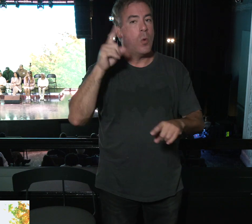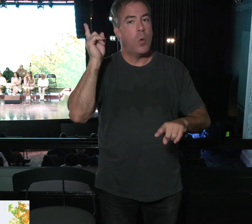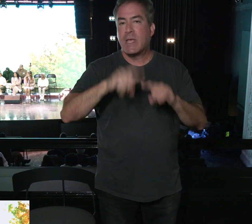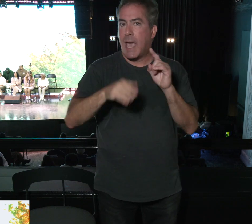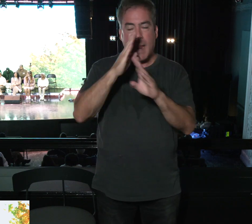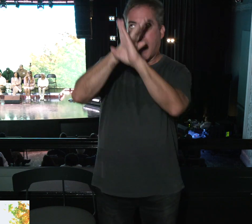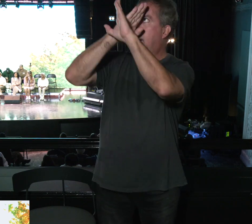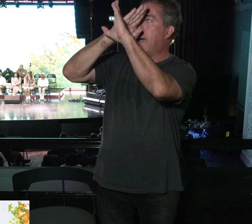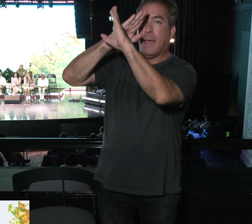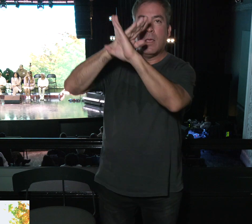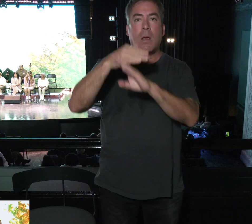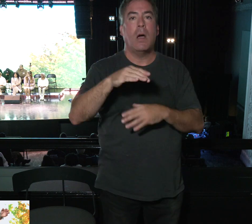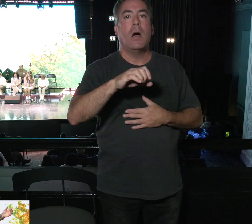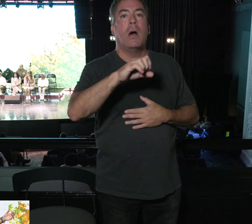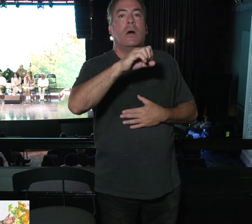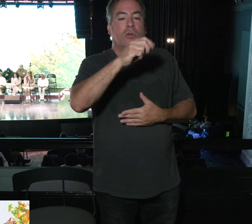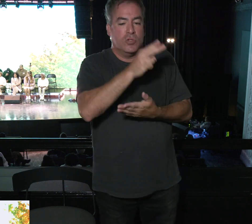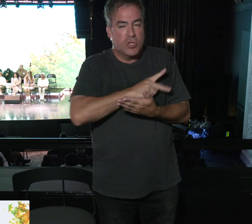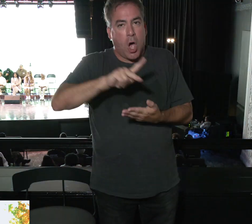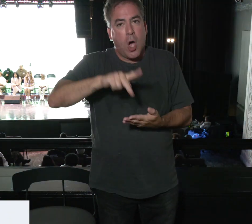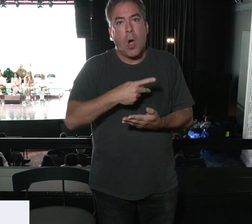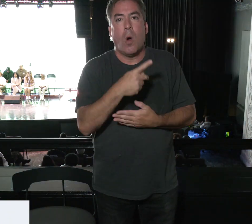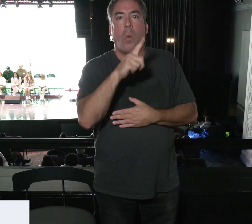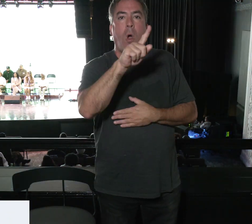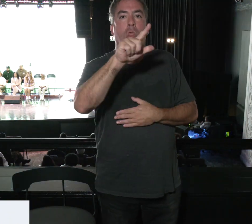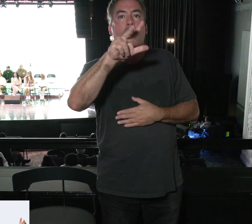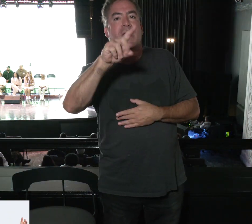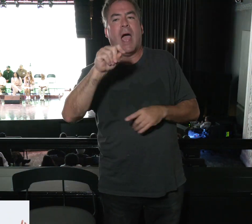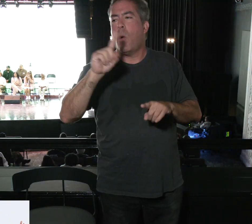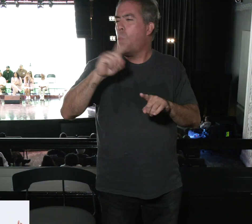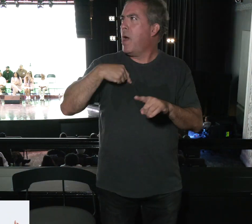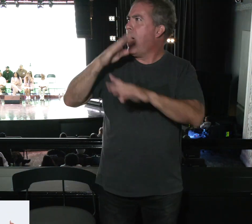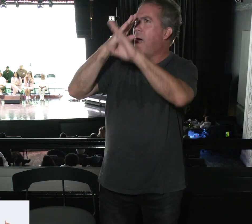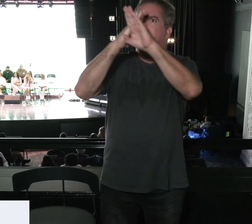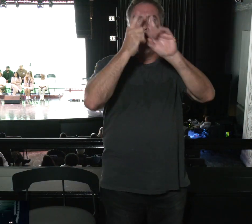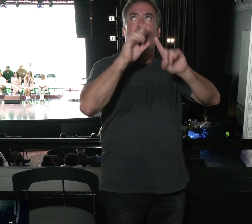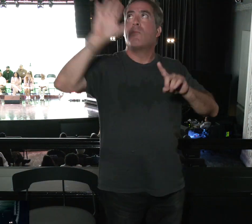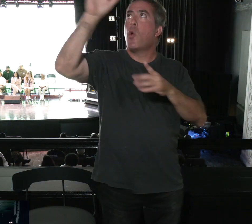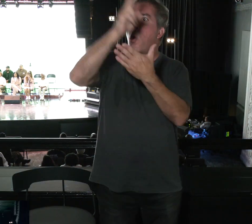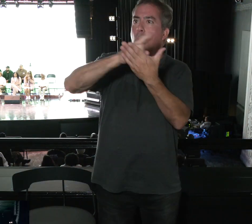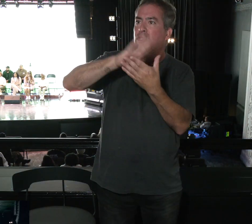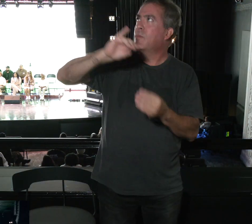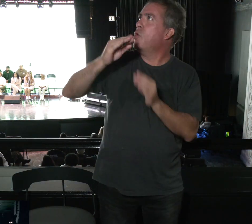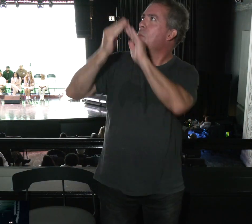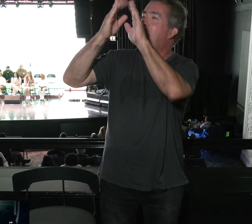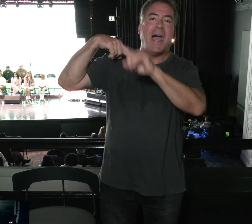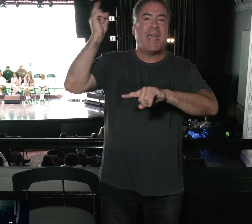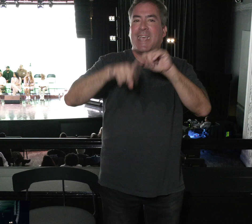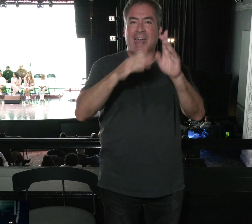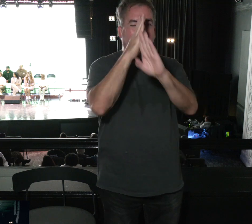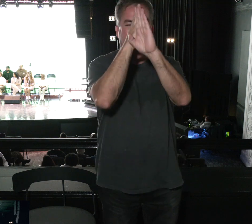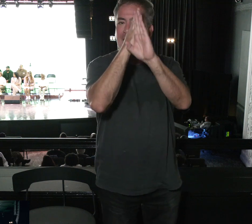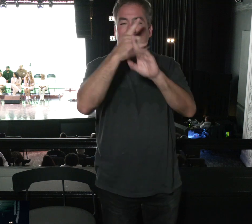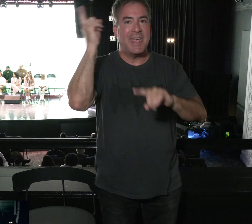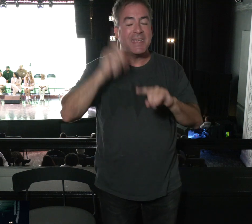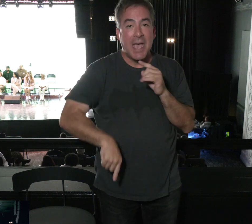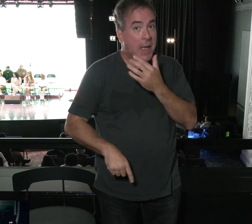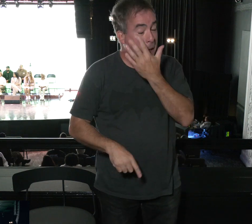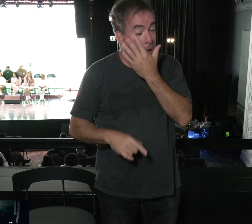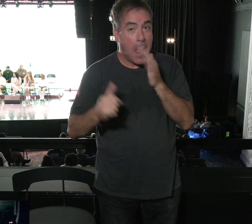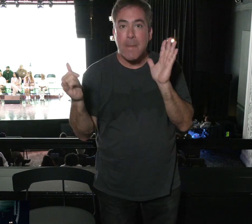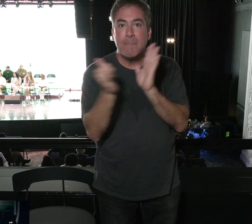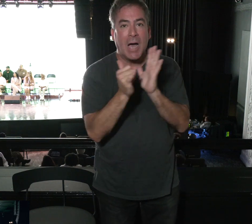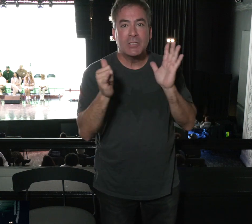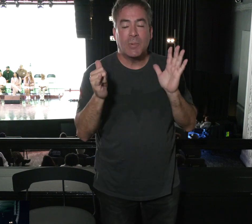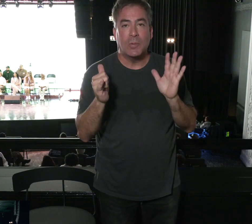from him, we learn in Psalm 139, where can I go from your spirit? Where can I flee from your presence if I go to the depths you're there, right? We